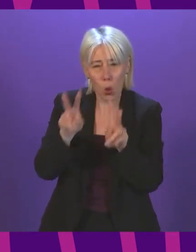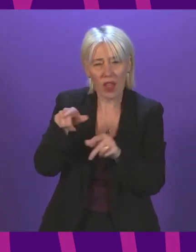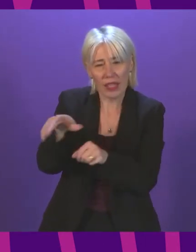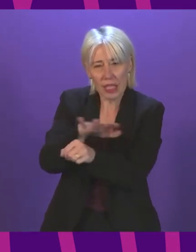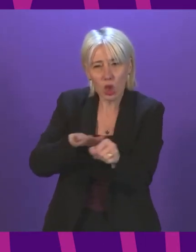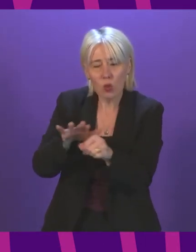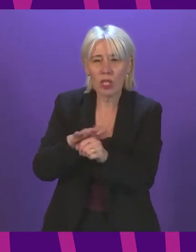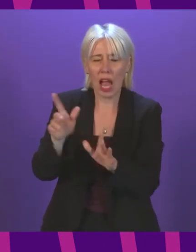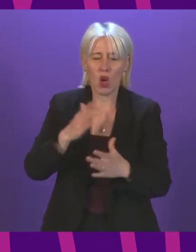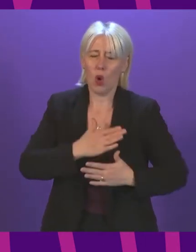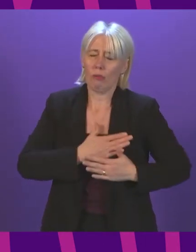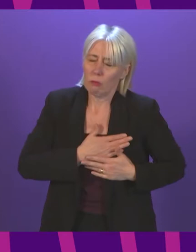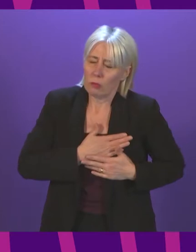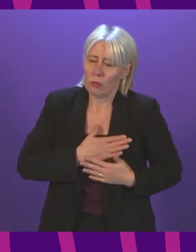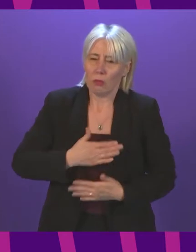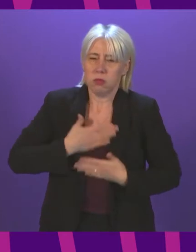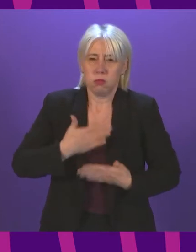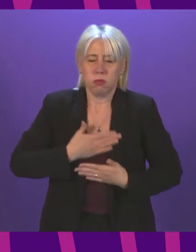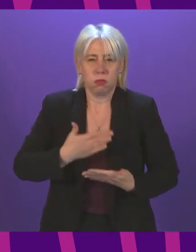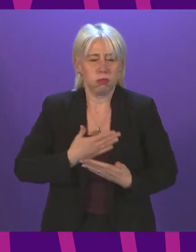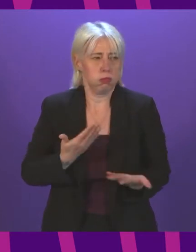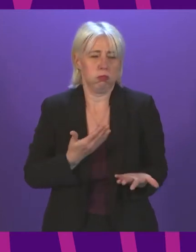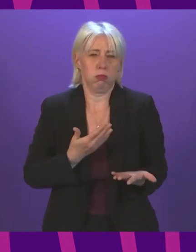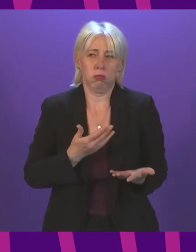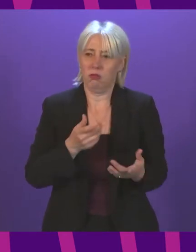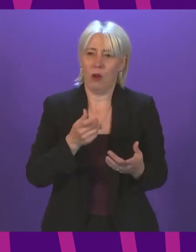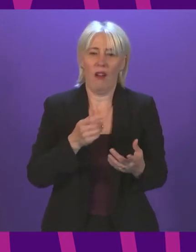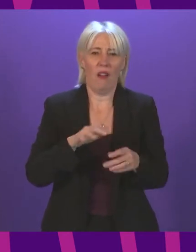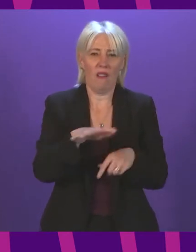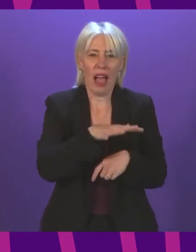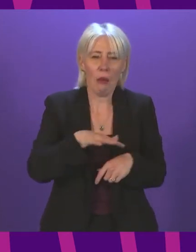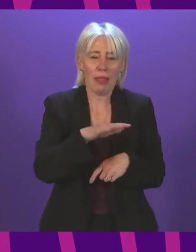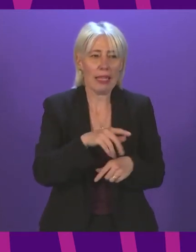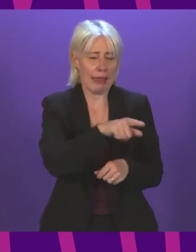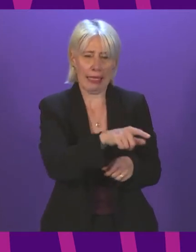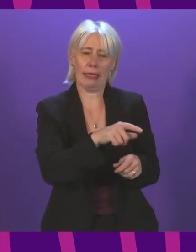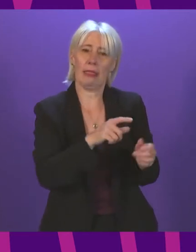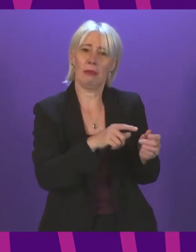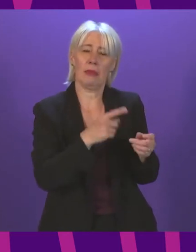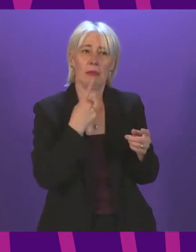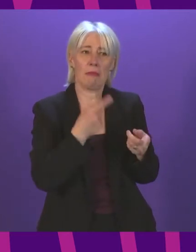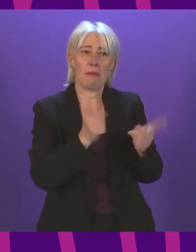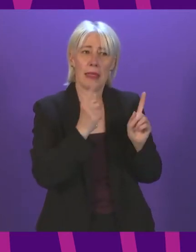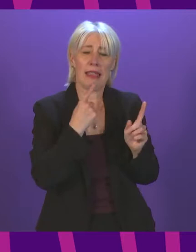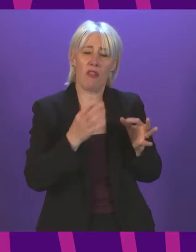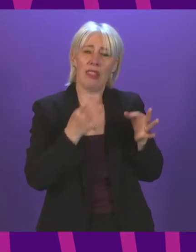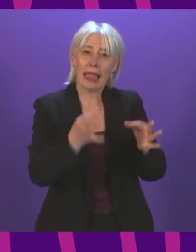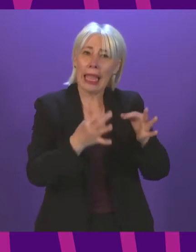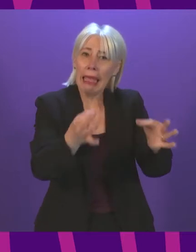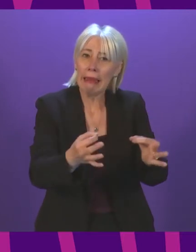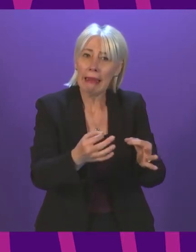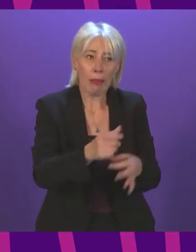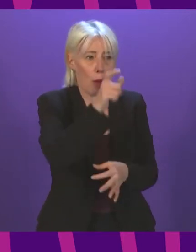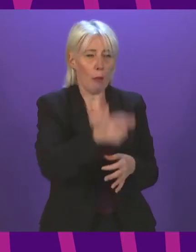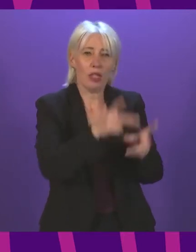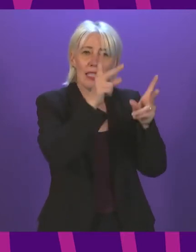heartbreak it can cause to people, some of whom Liam McArthur has highlighted, when a system is delayed. Albeit it may